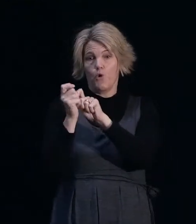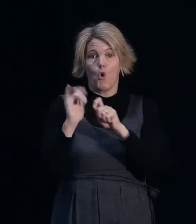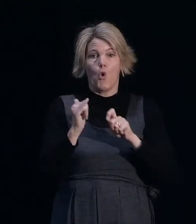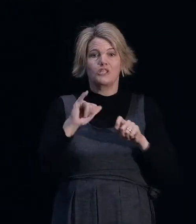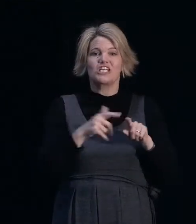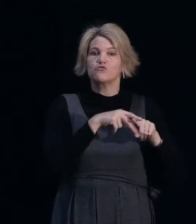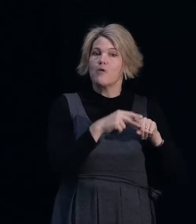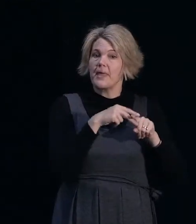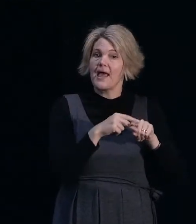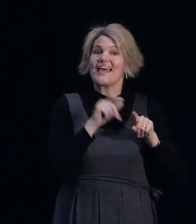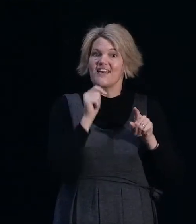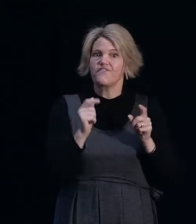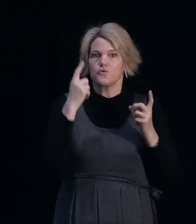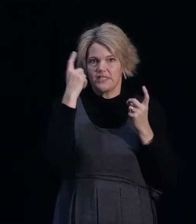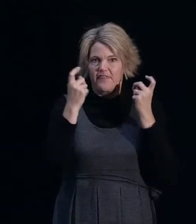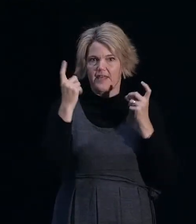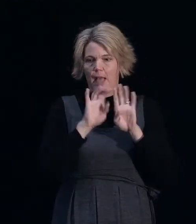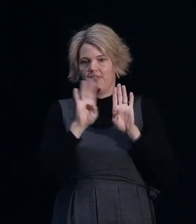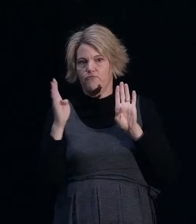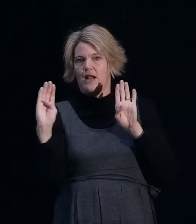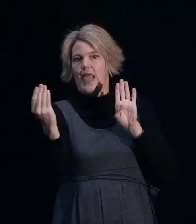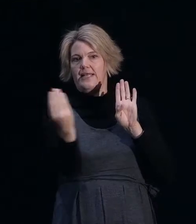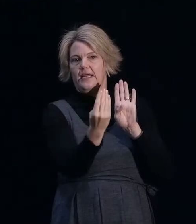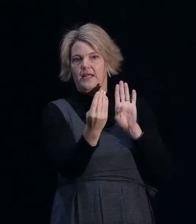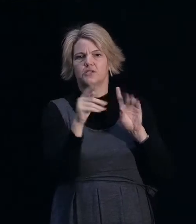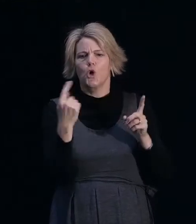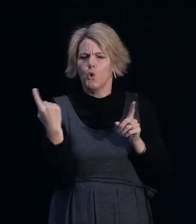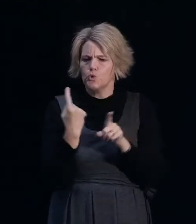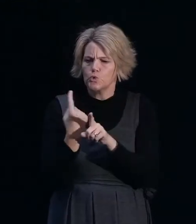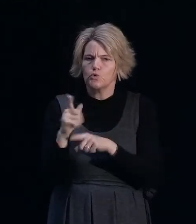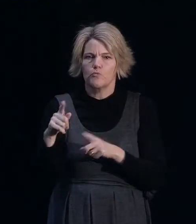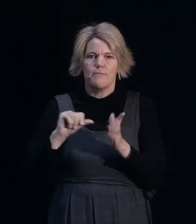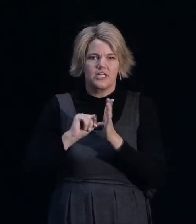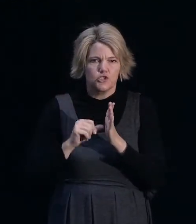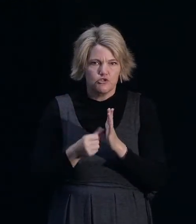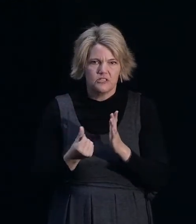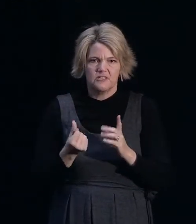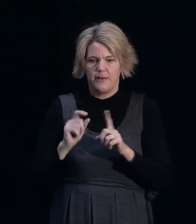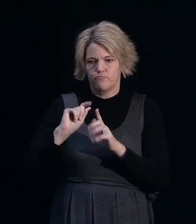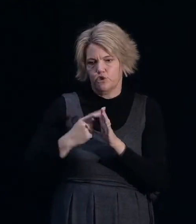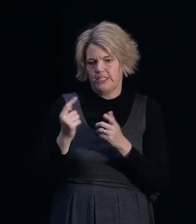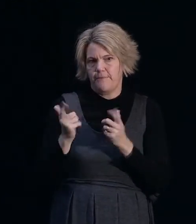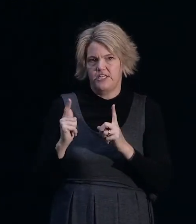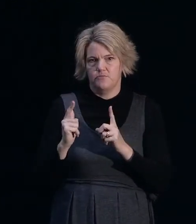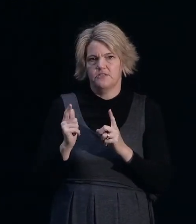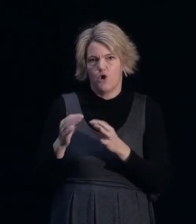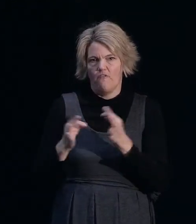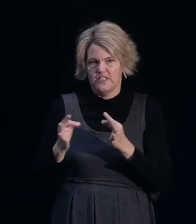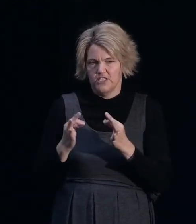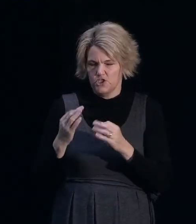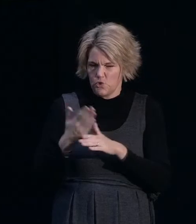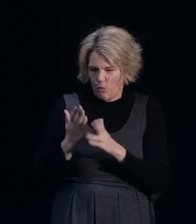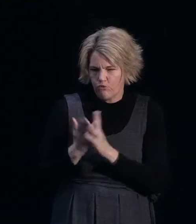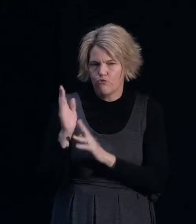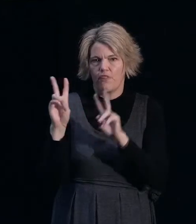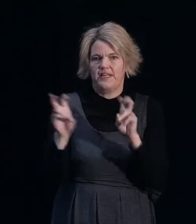So these are all discussions to have with insurance companies and project management offices, and work through those various issues. Typically